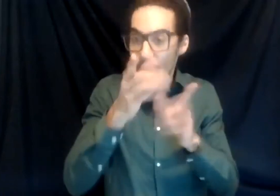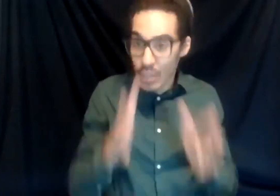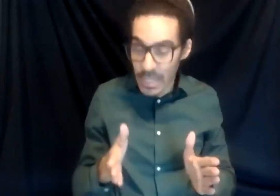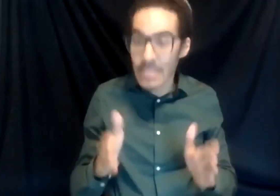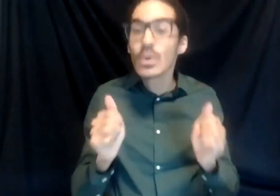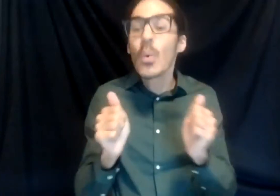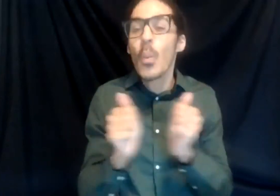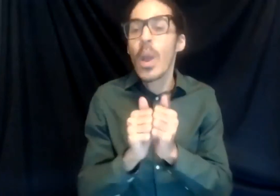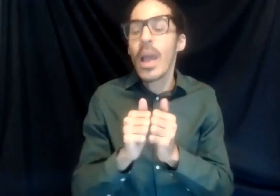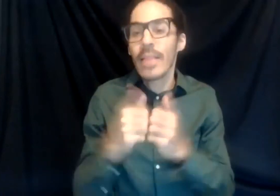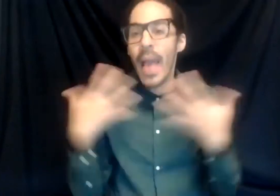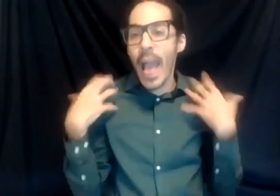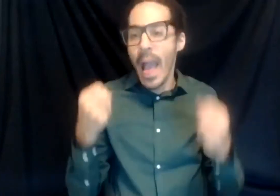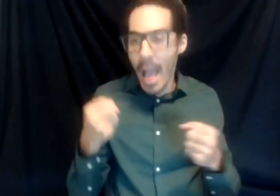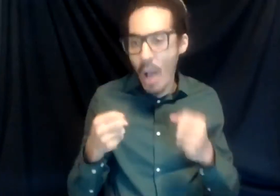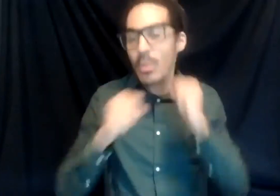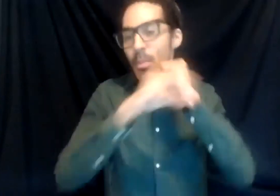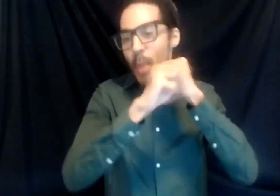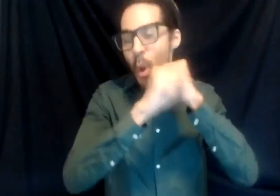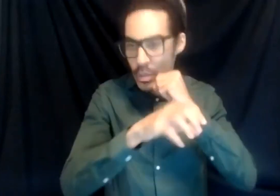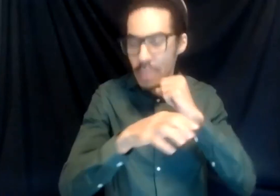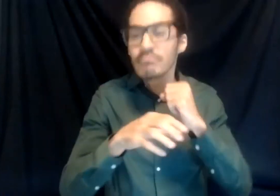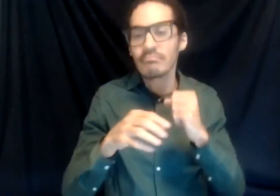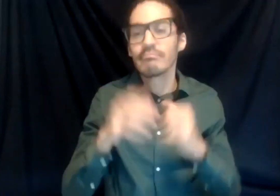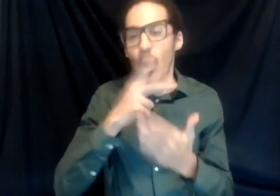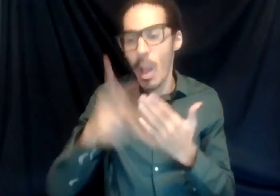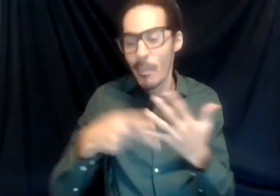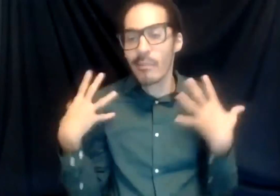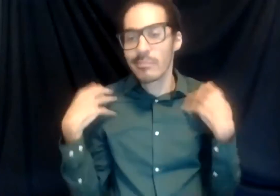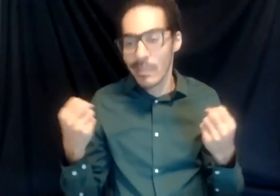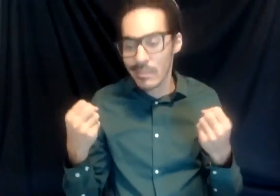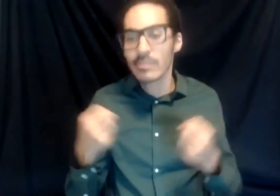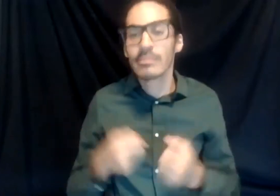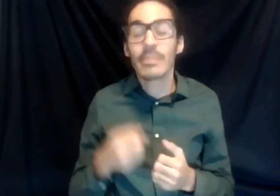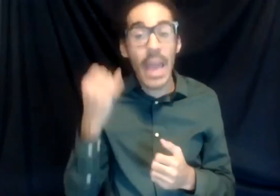wellness and program services. And if a four-legged furry animal hops up, his name is Cedric.